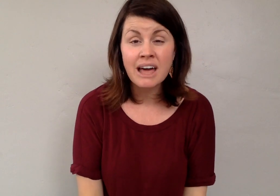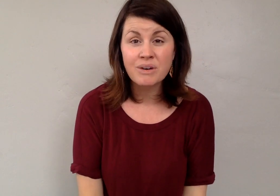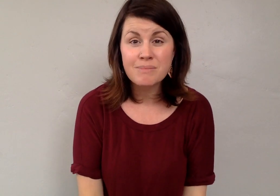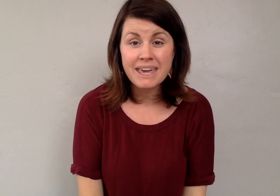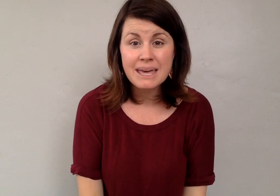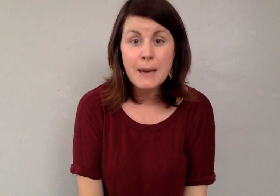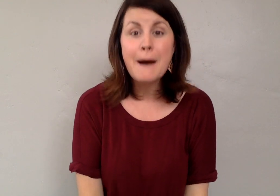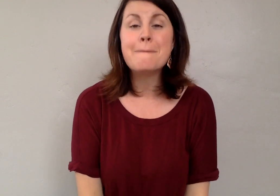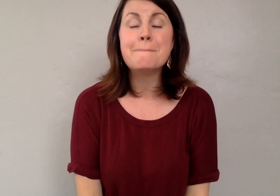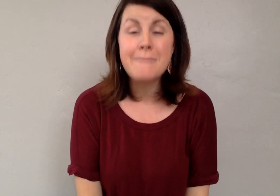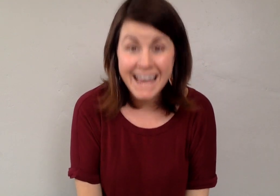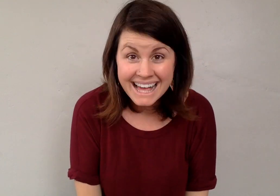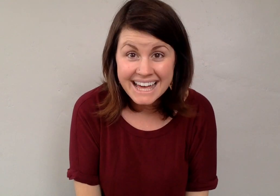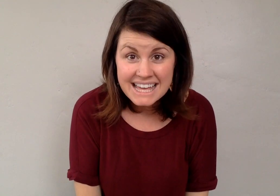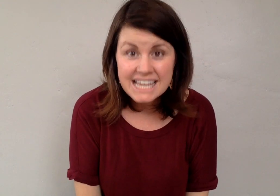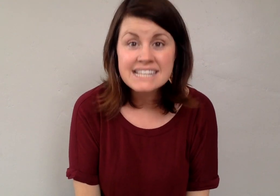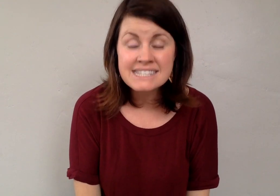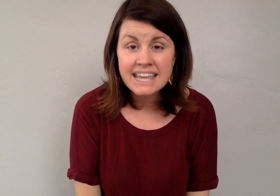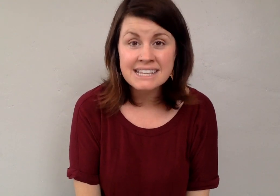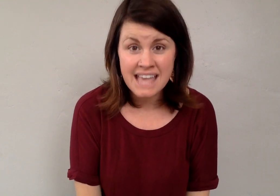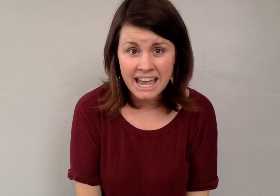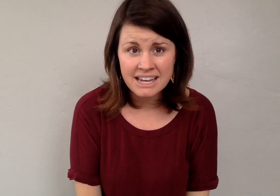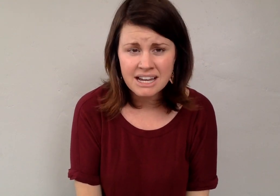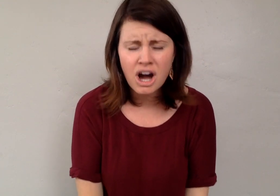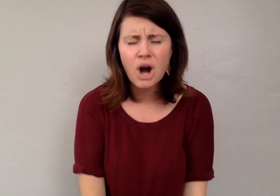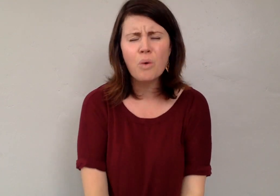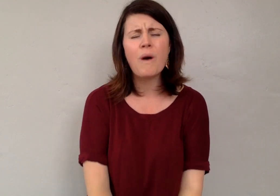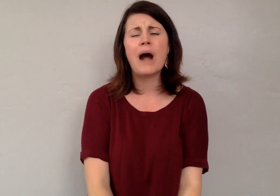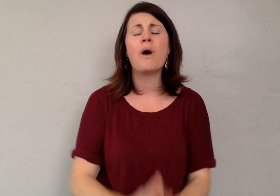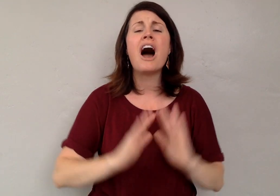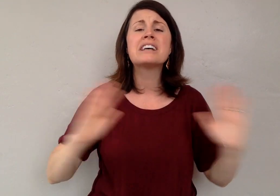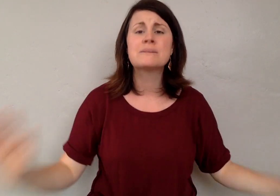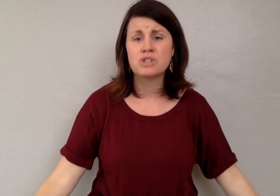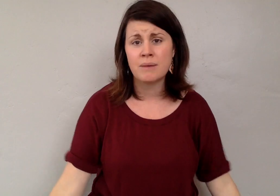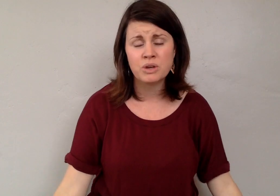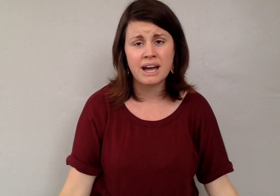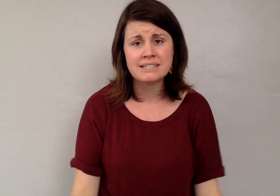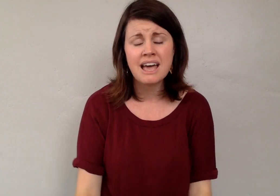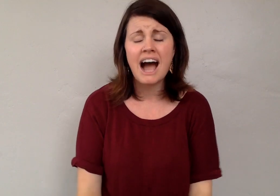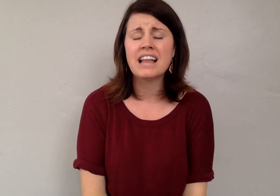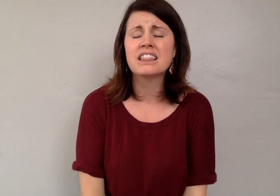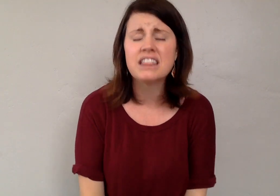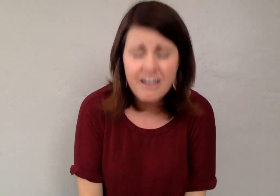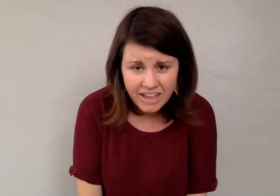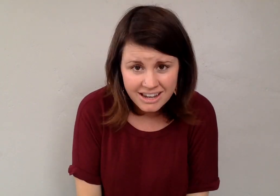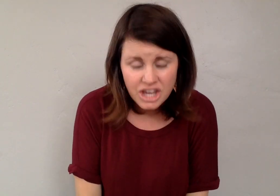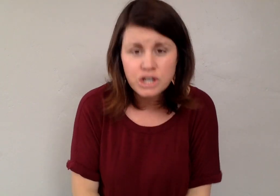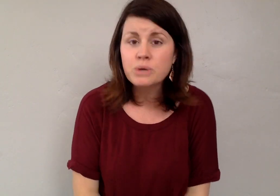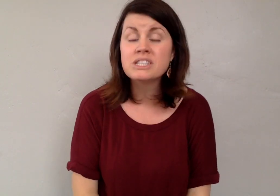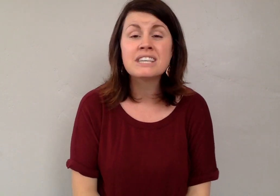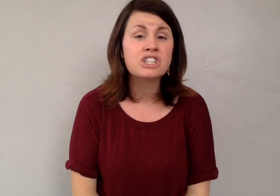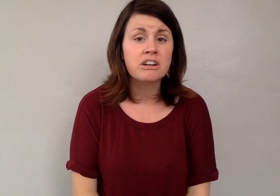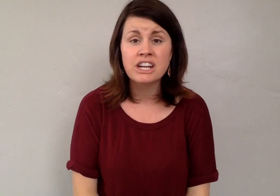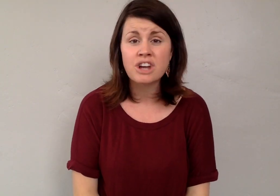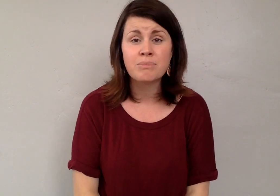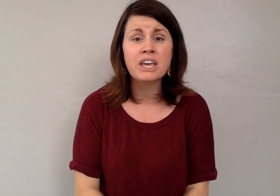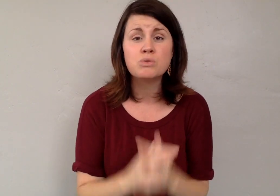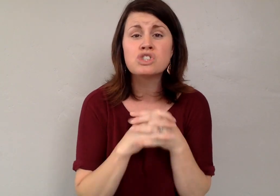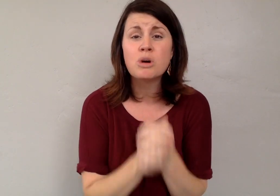that with me? Micah 6-8. Oh, wow. Awesome job, you guys. I love it. You're doing such a great job. Thank you so